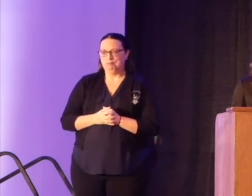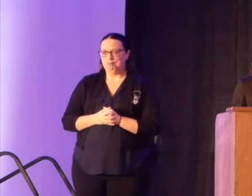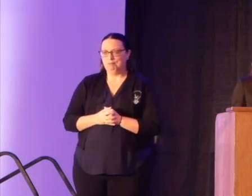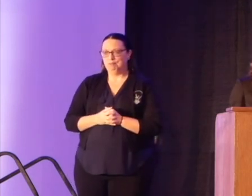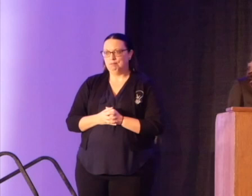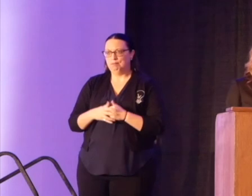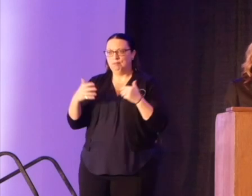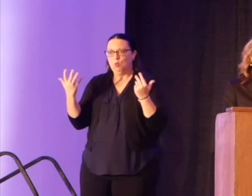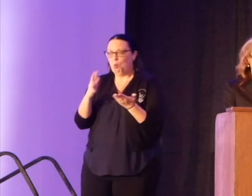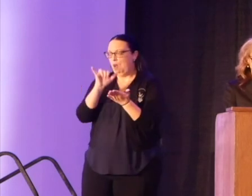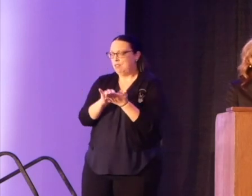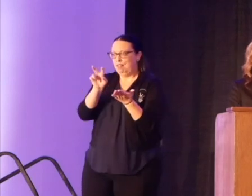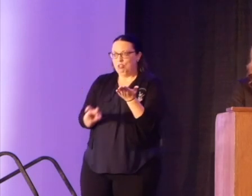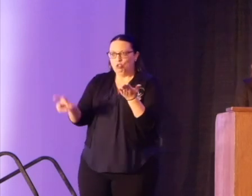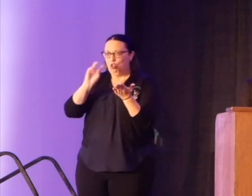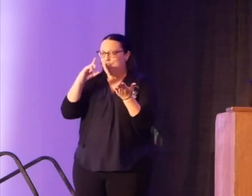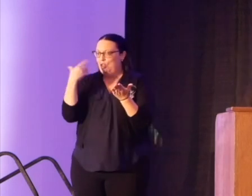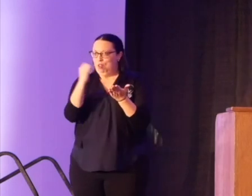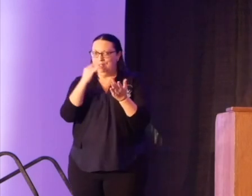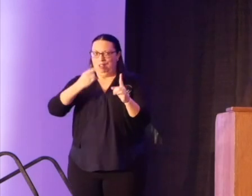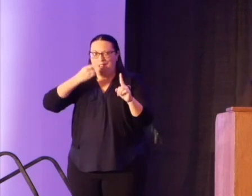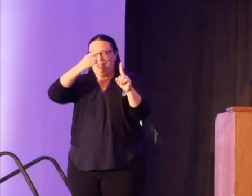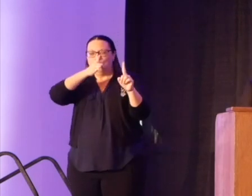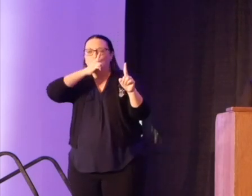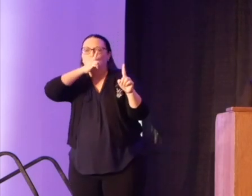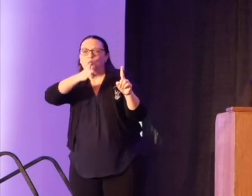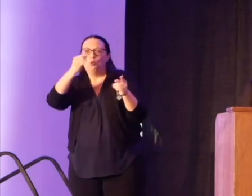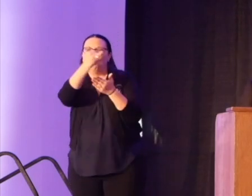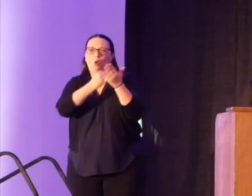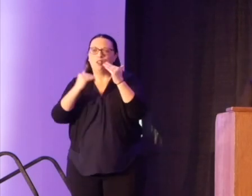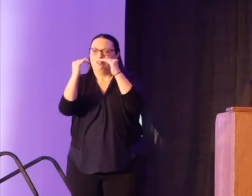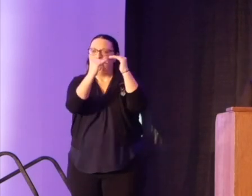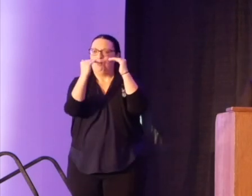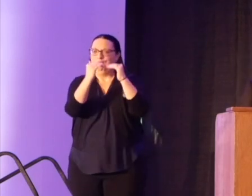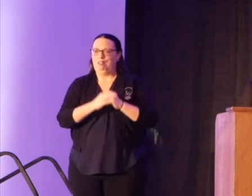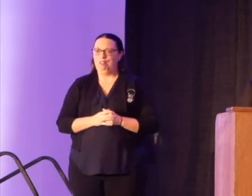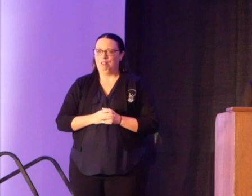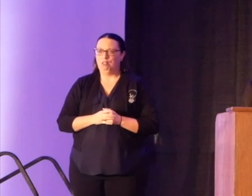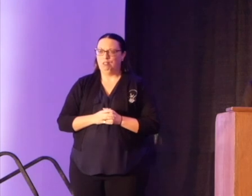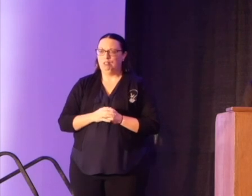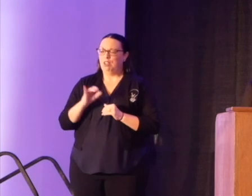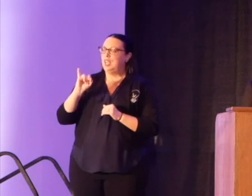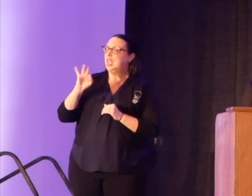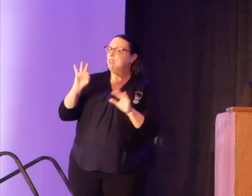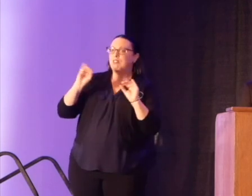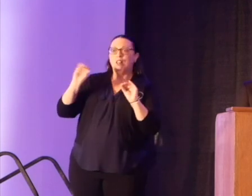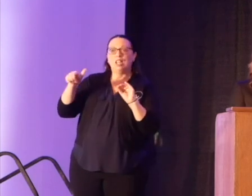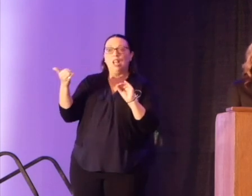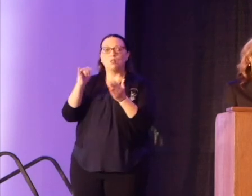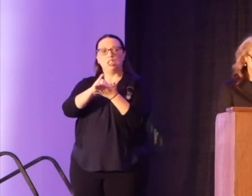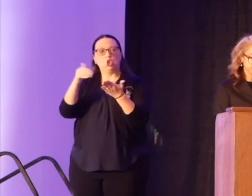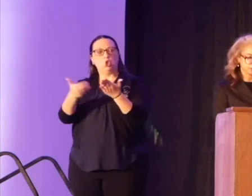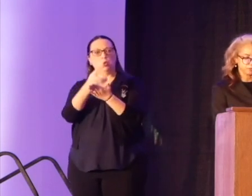What does that journey look like towards true arts equity? If nothing else, this new journey requires, in the